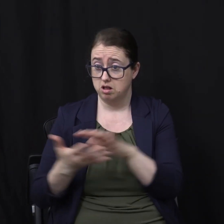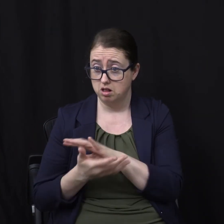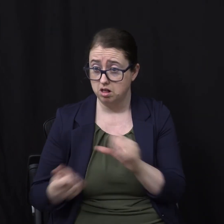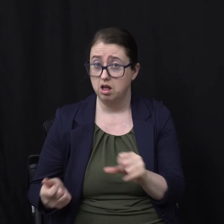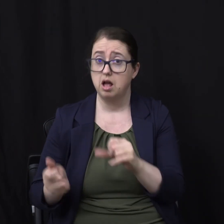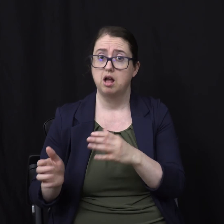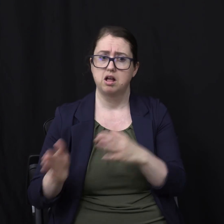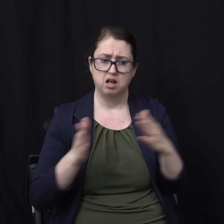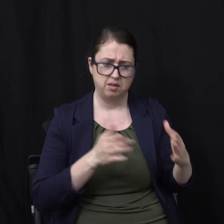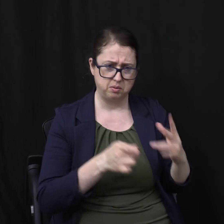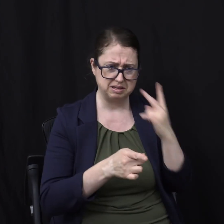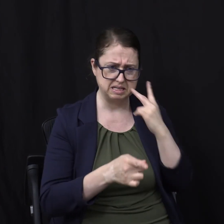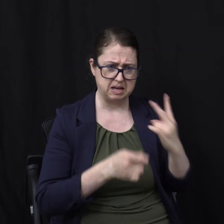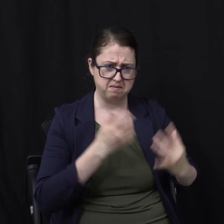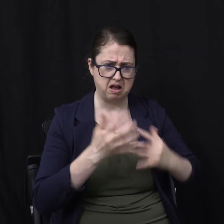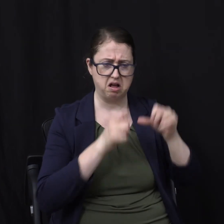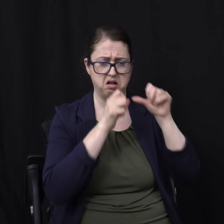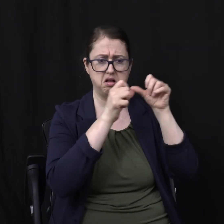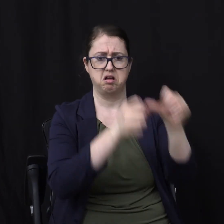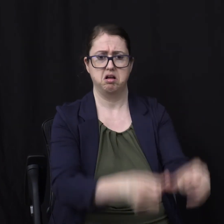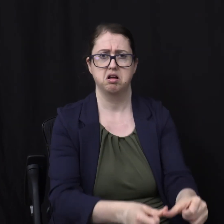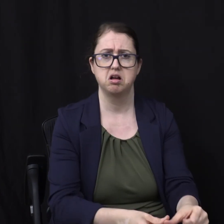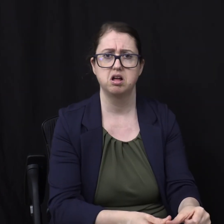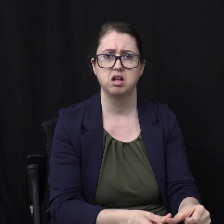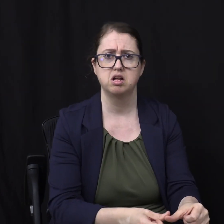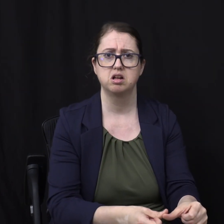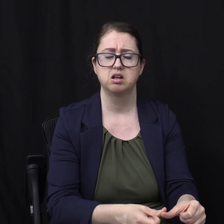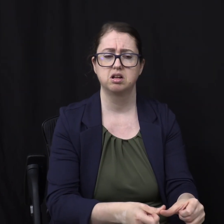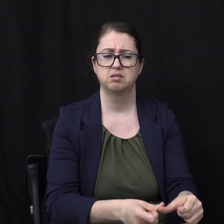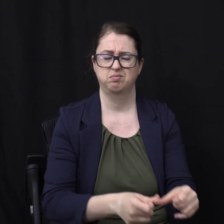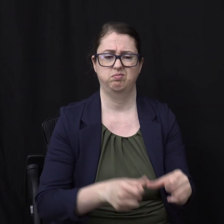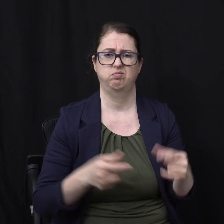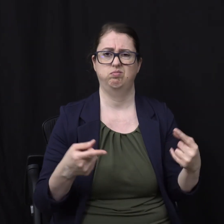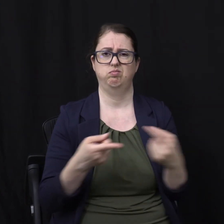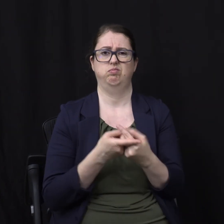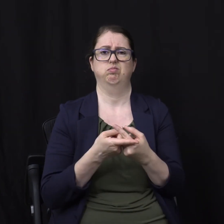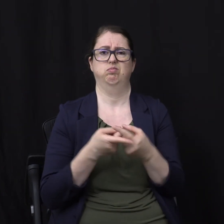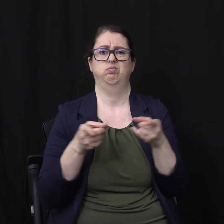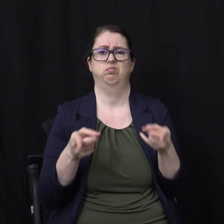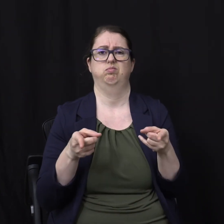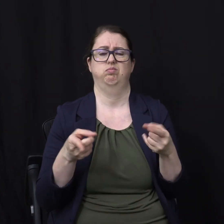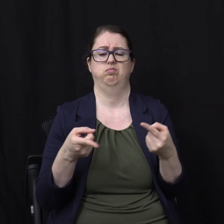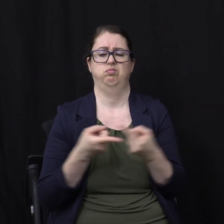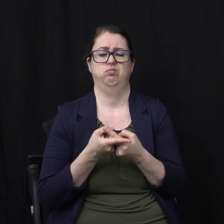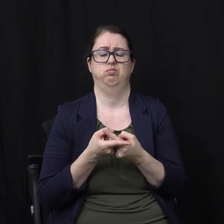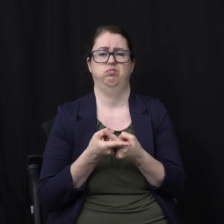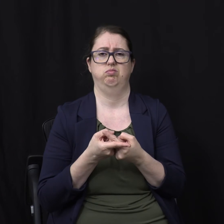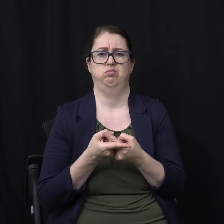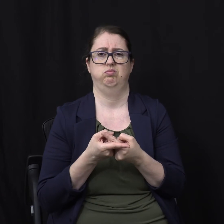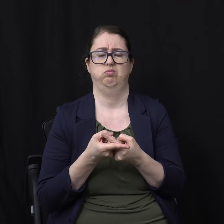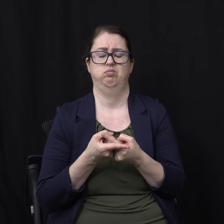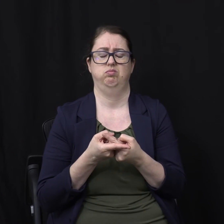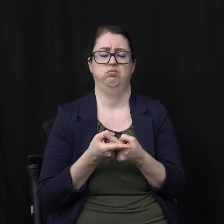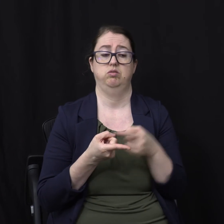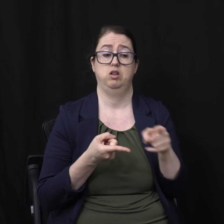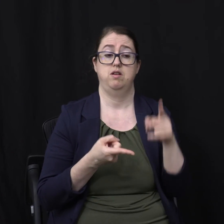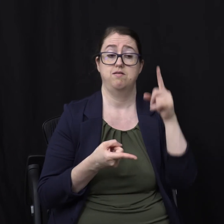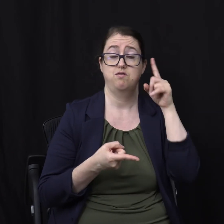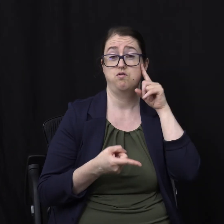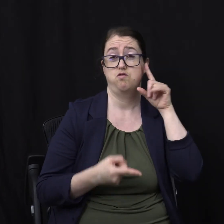forever and ever And devour them? Those are incompatible concepts Forever and ever Would go